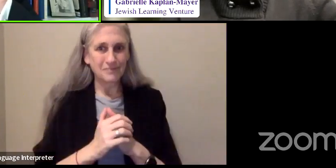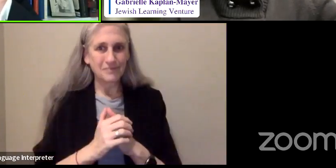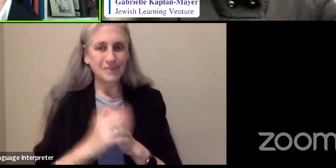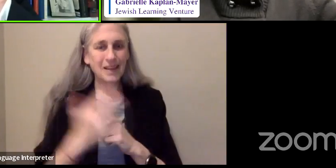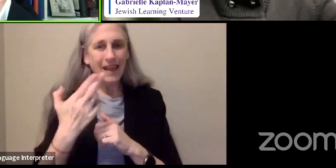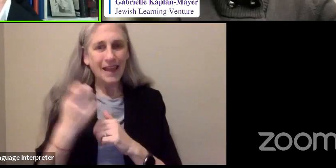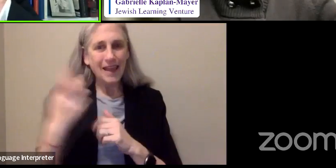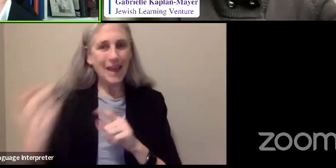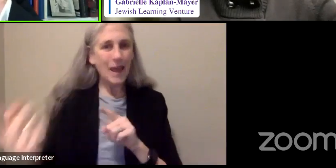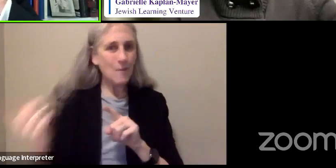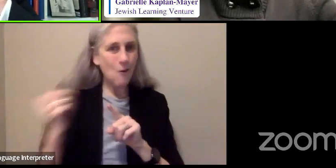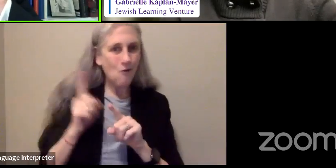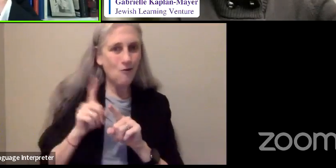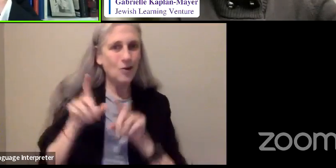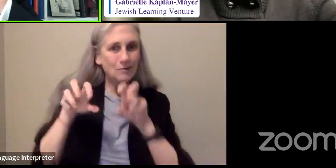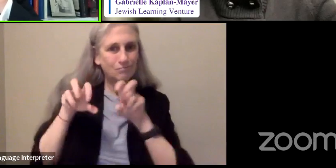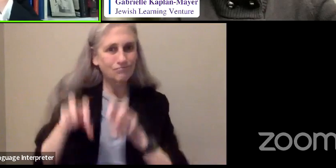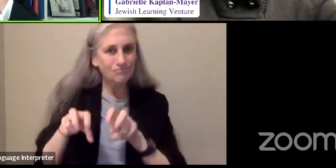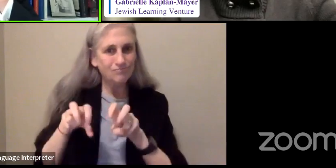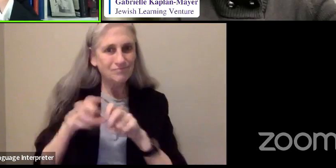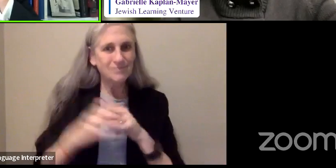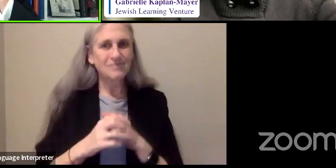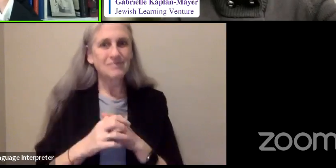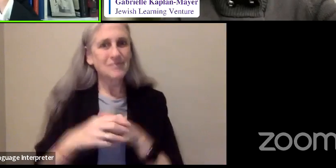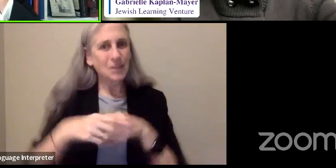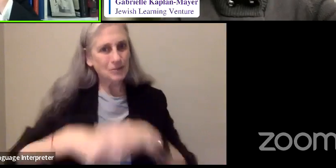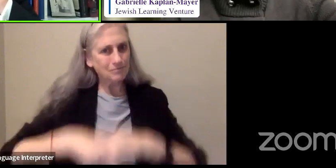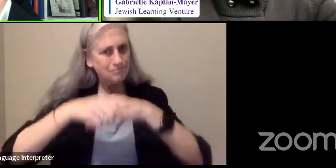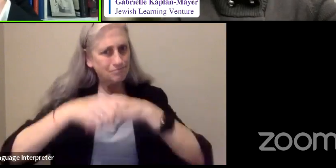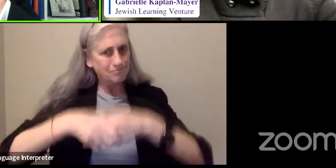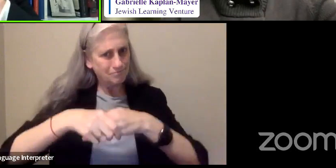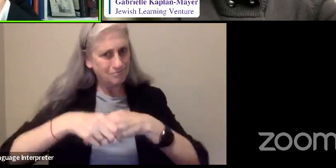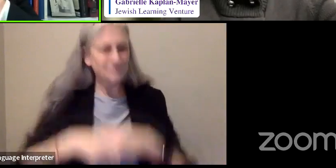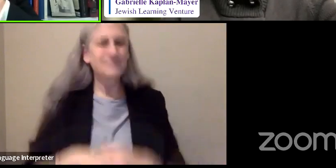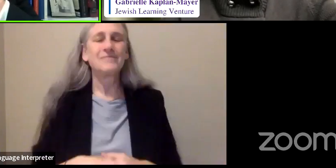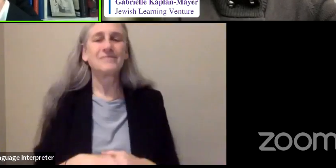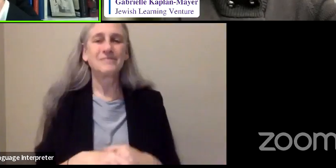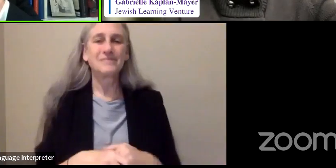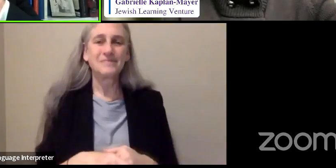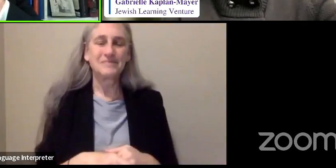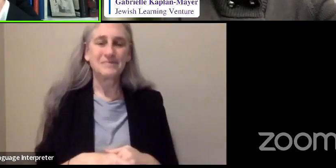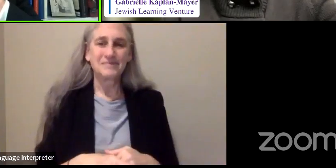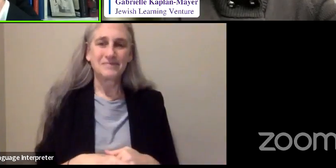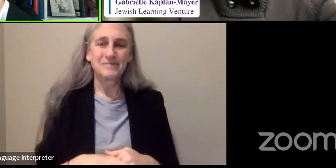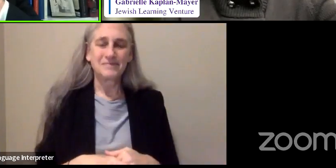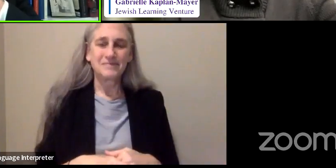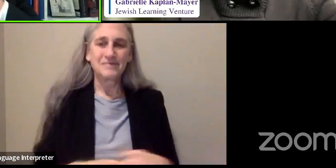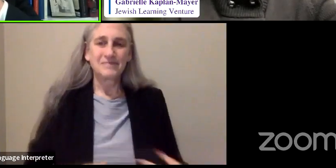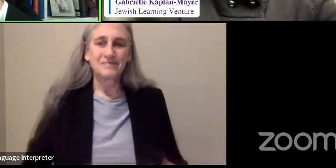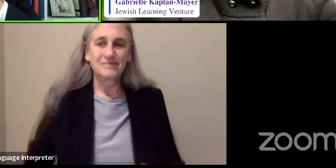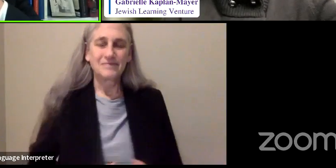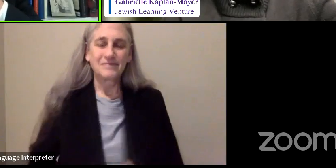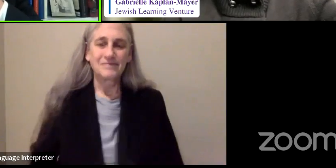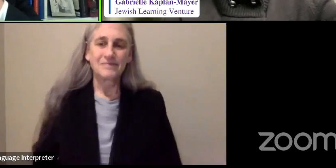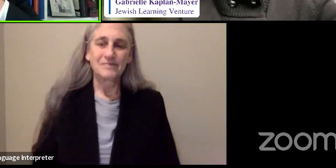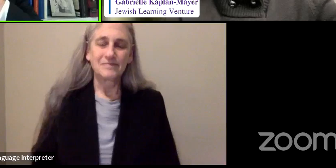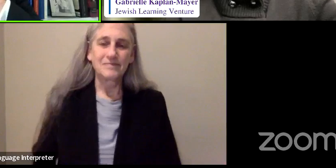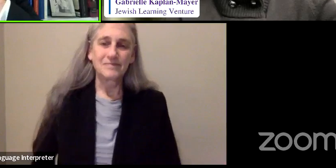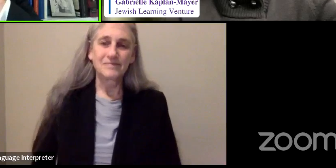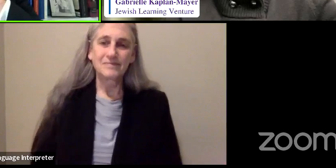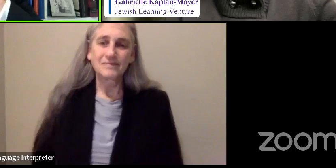to me and shook my hand. And for reasons that